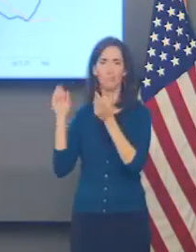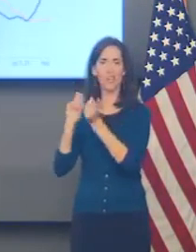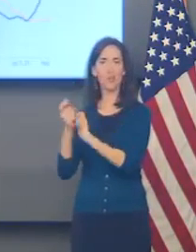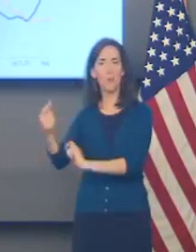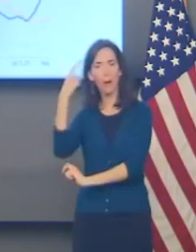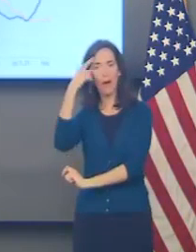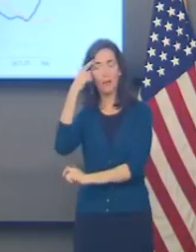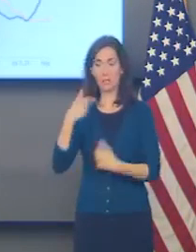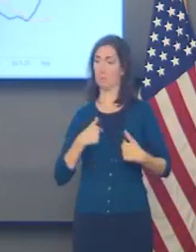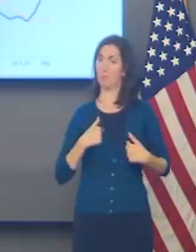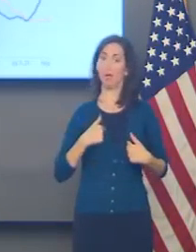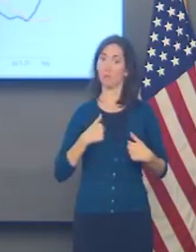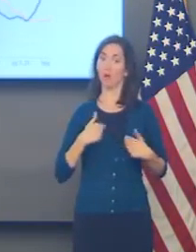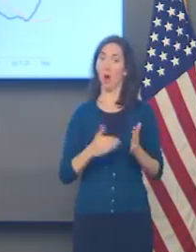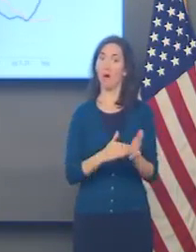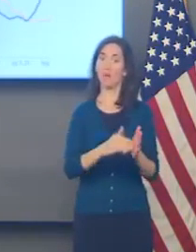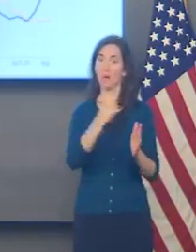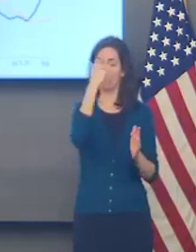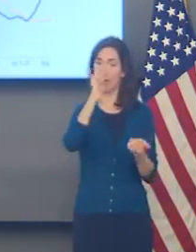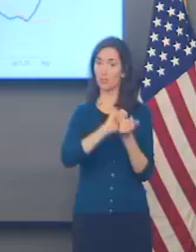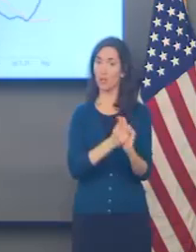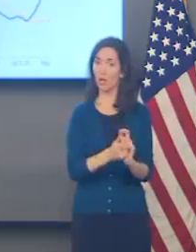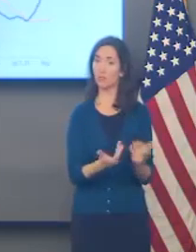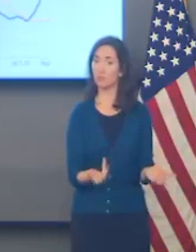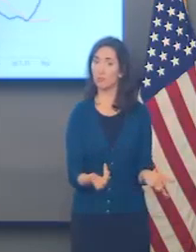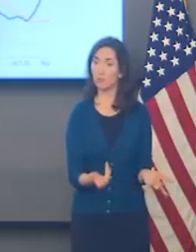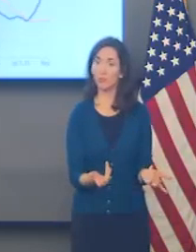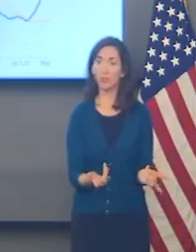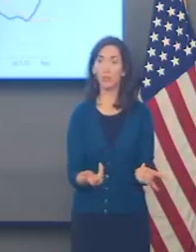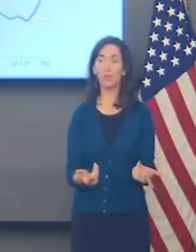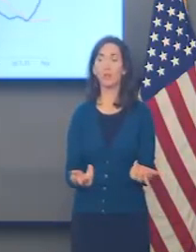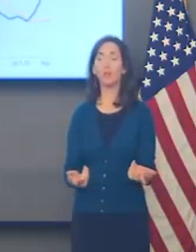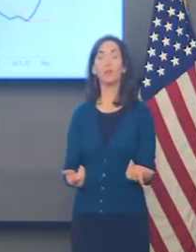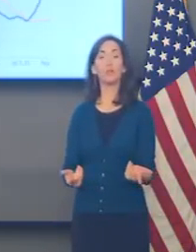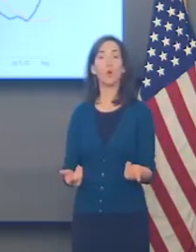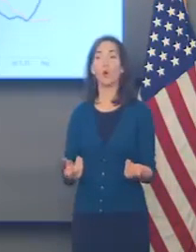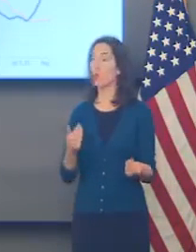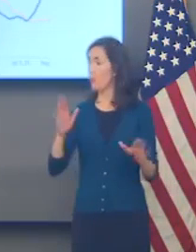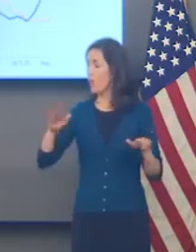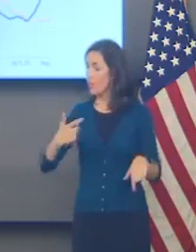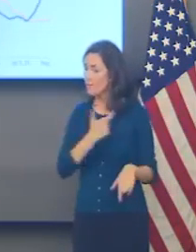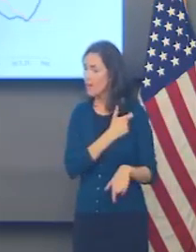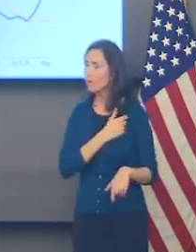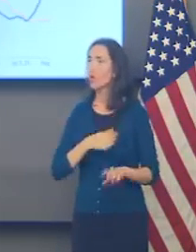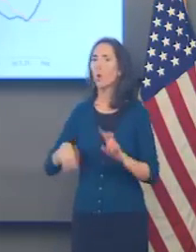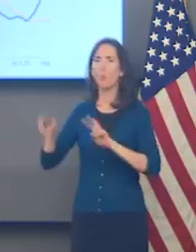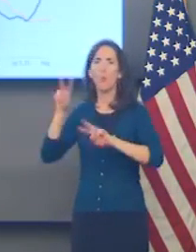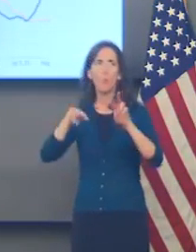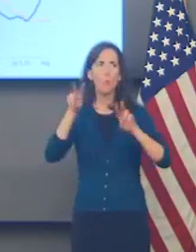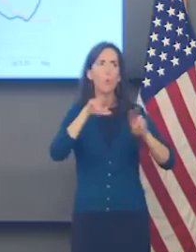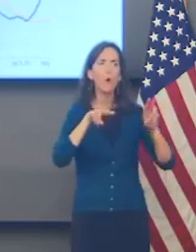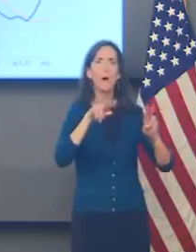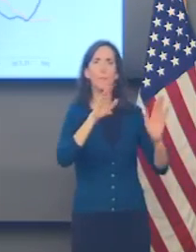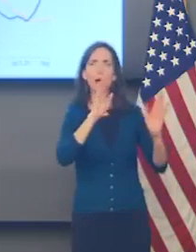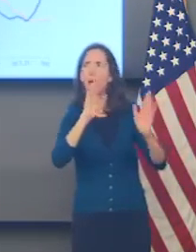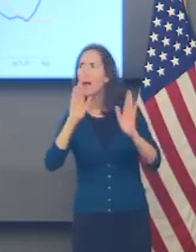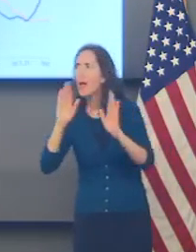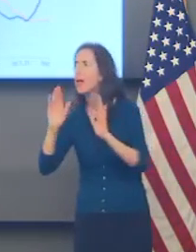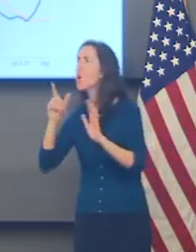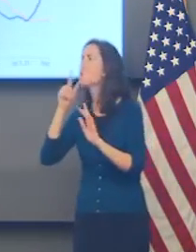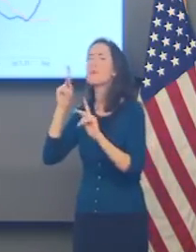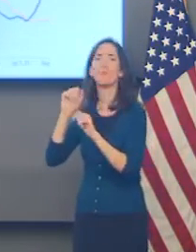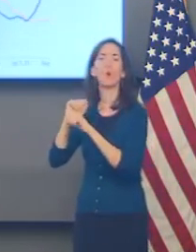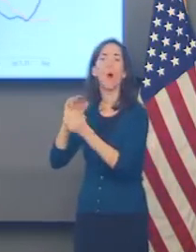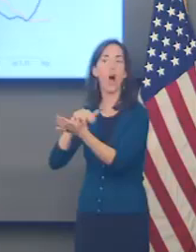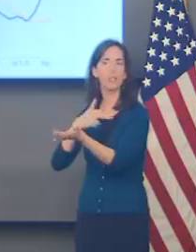okay to change your mind. And if you have yet to chosen to get vaccinated, I would urge you to look around, talk to people who work in